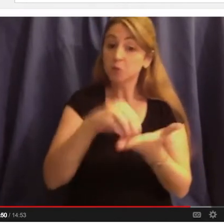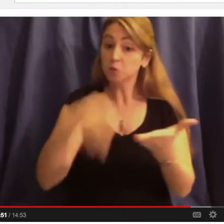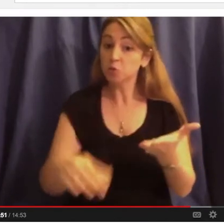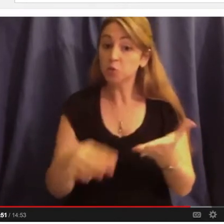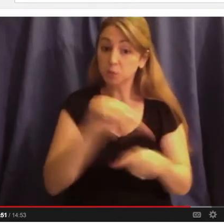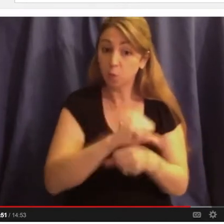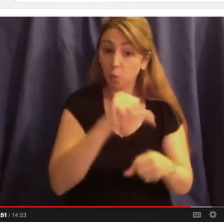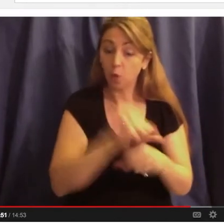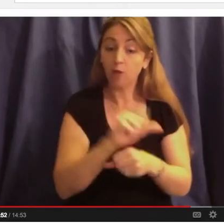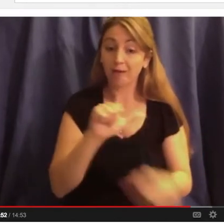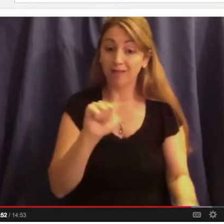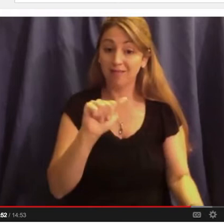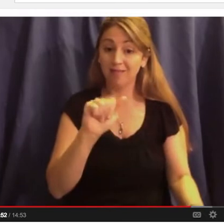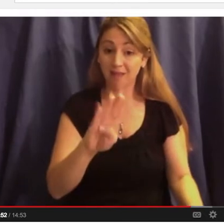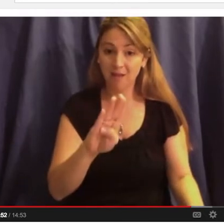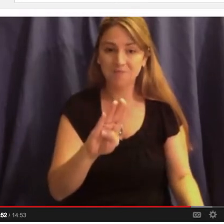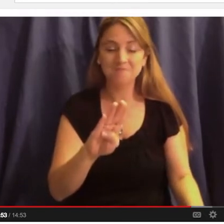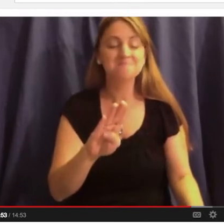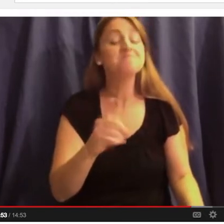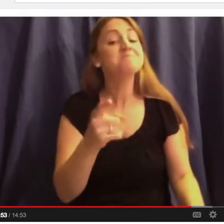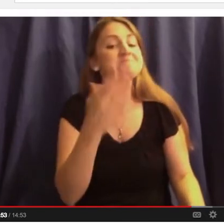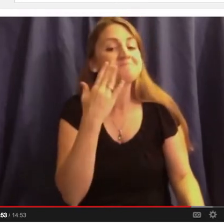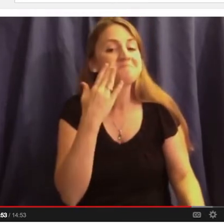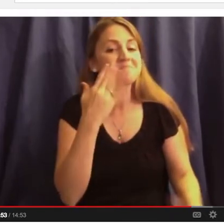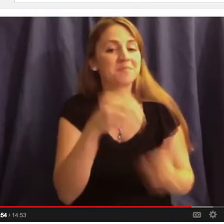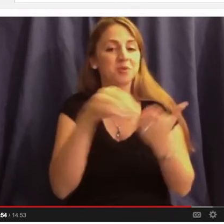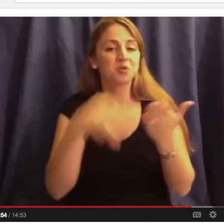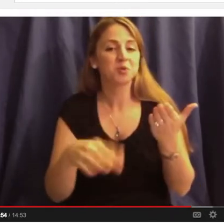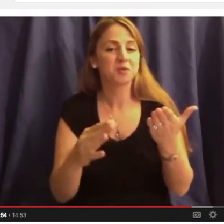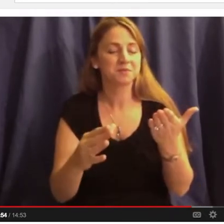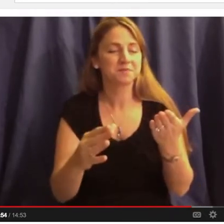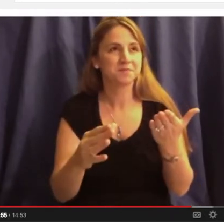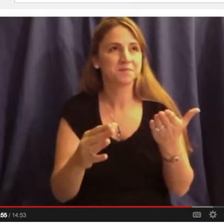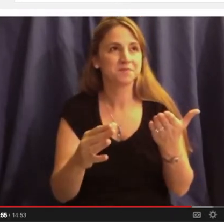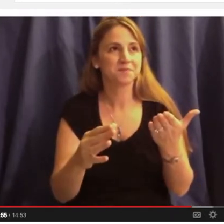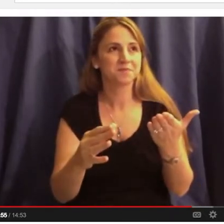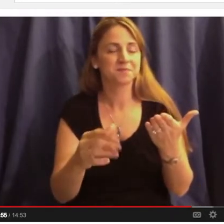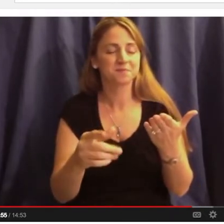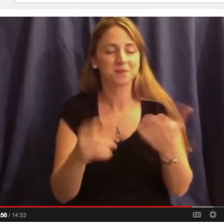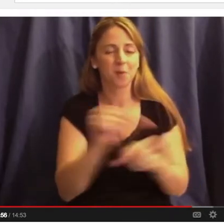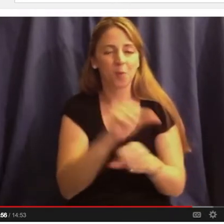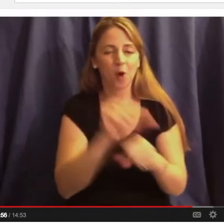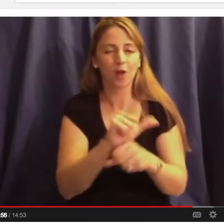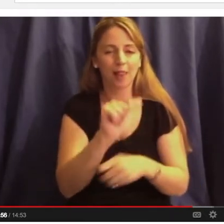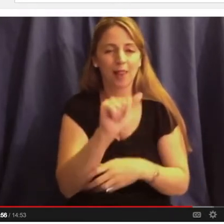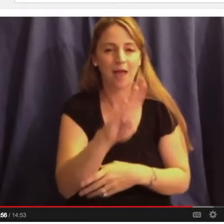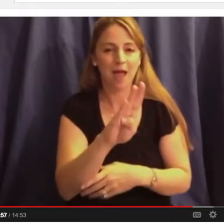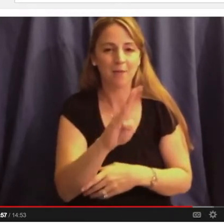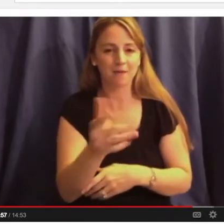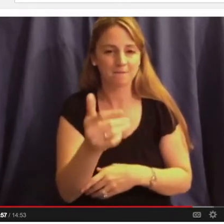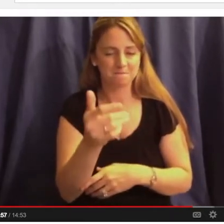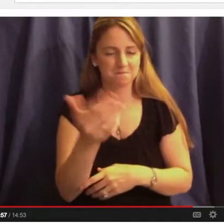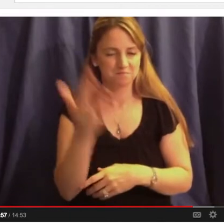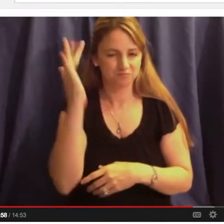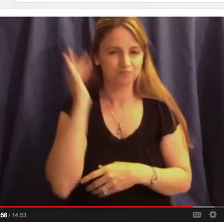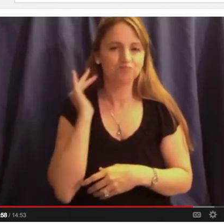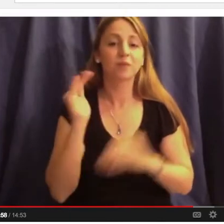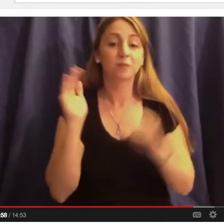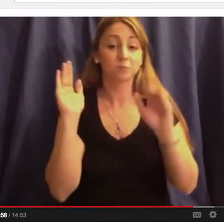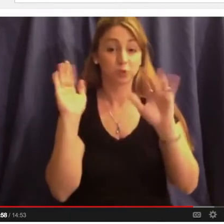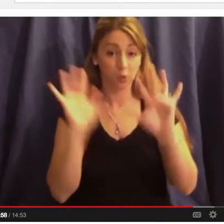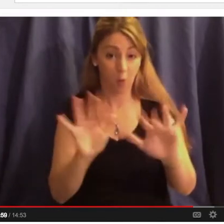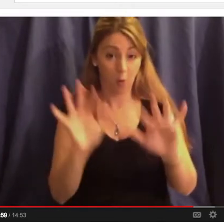one great example that you'll appreciate, during a snowstorm in Baltimore several years ago, the guy on our campus with this Howard Hughes Medical